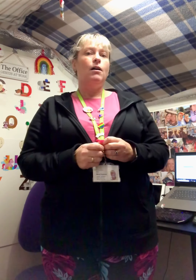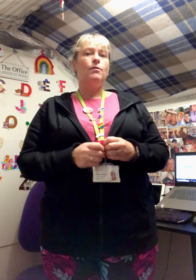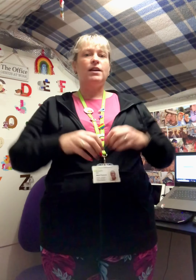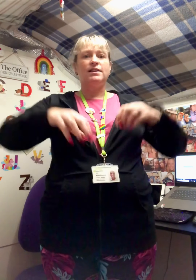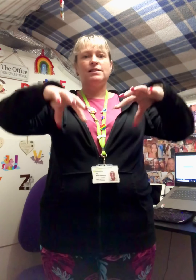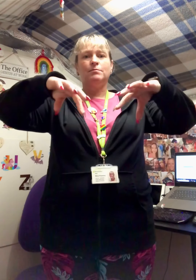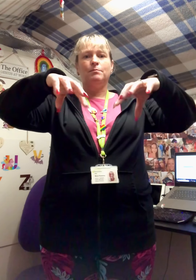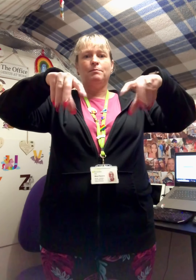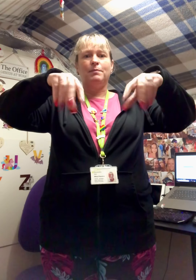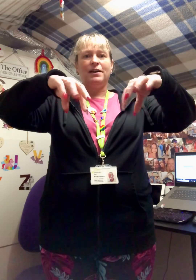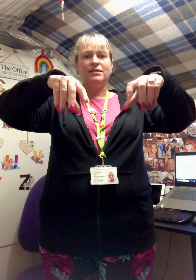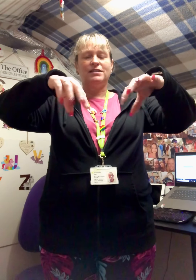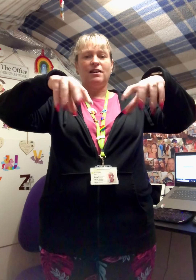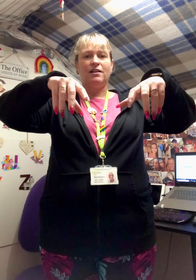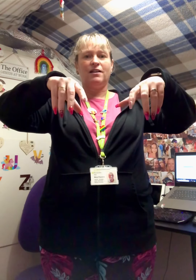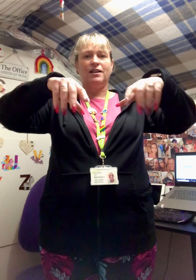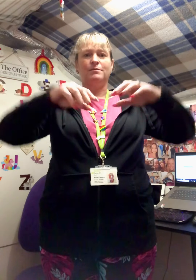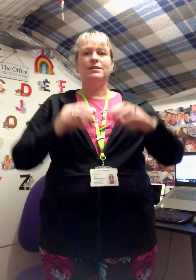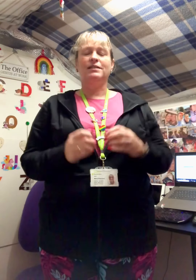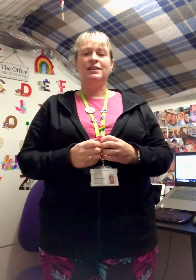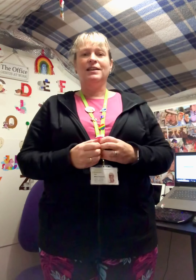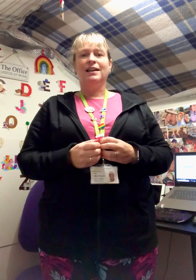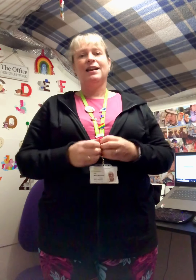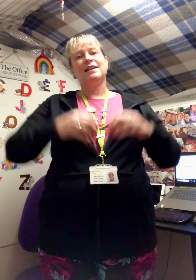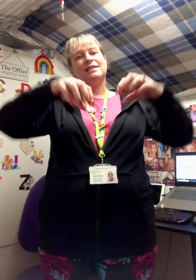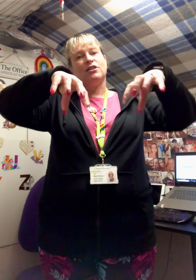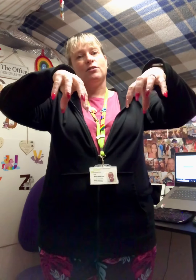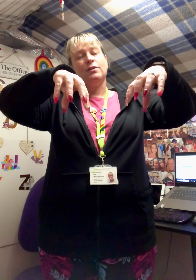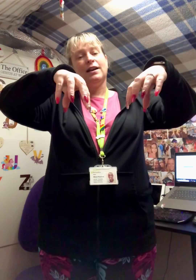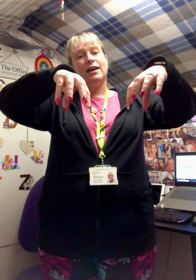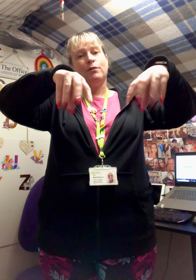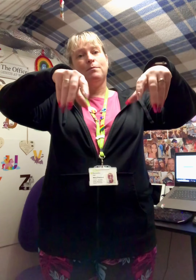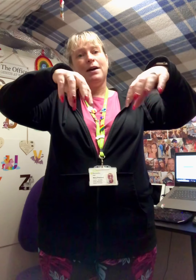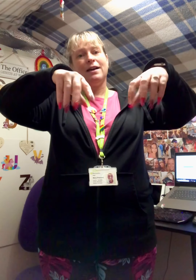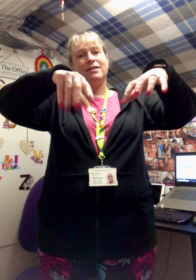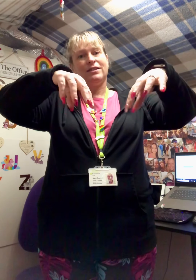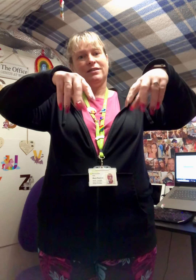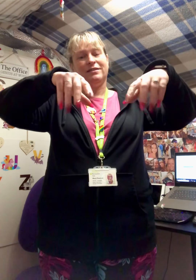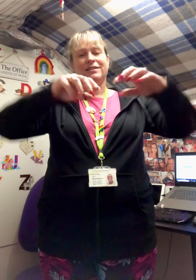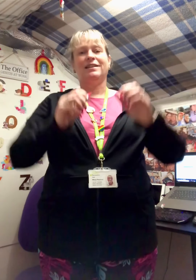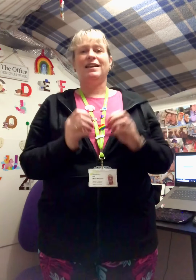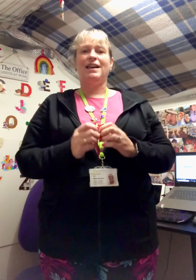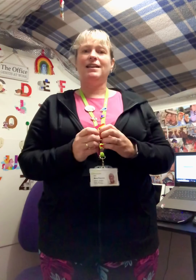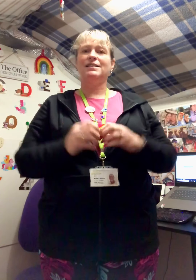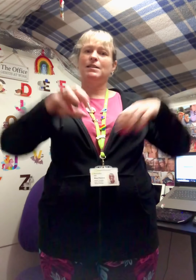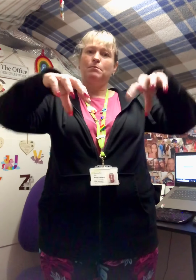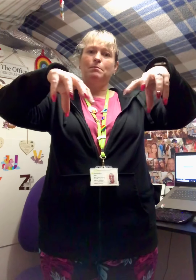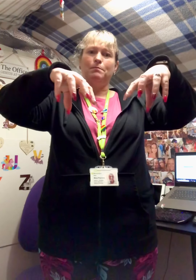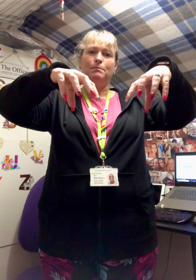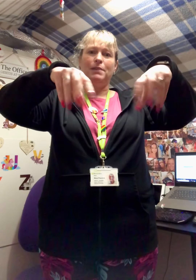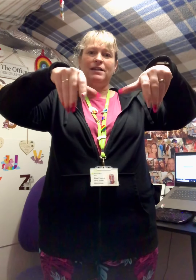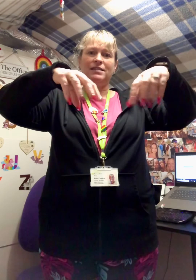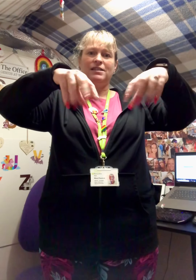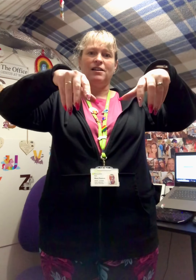it's bath time let's go and have a bath it's bath time